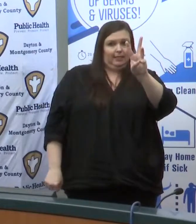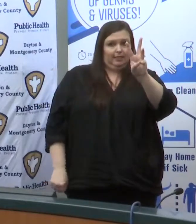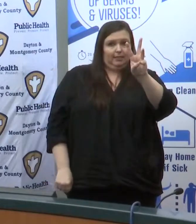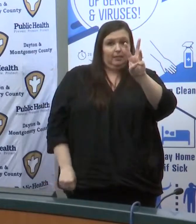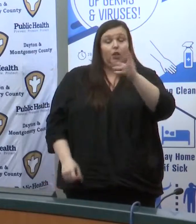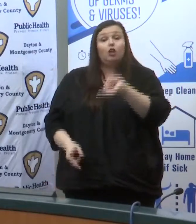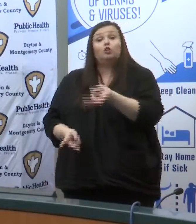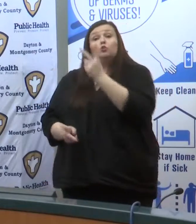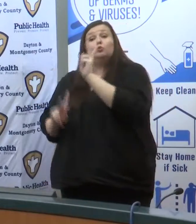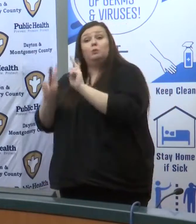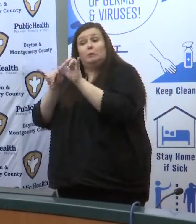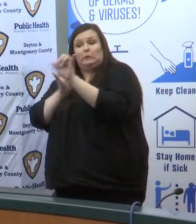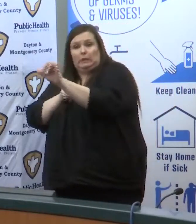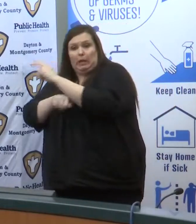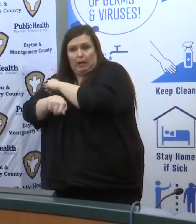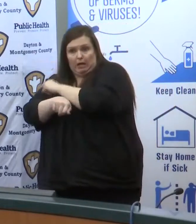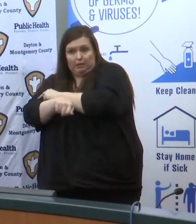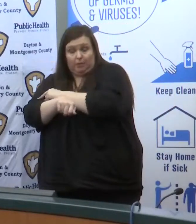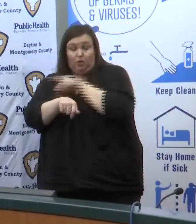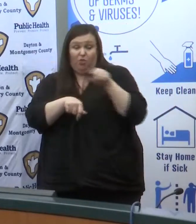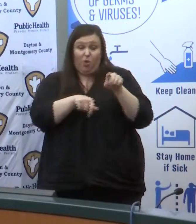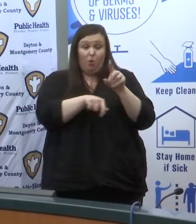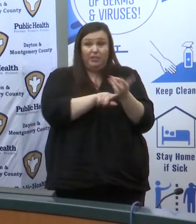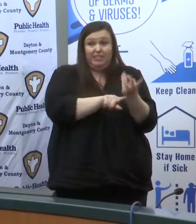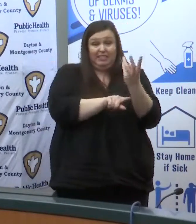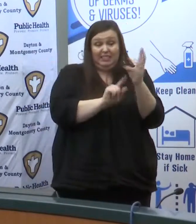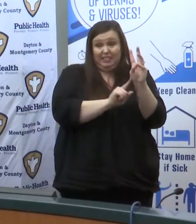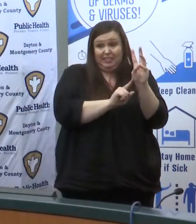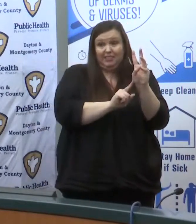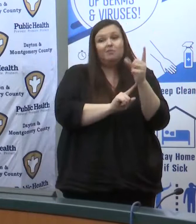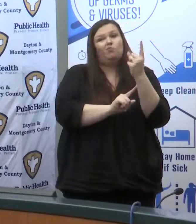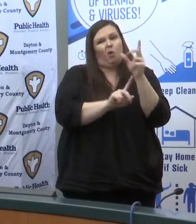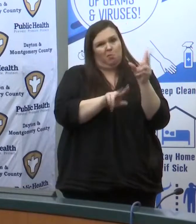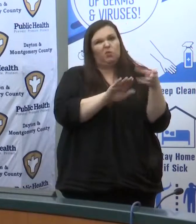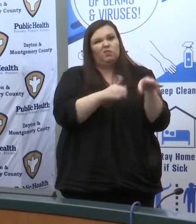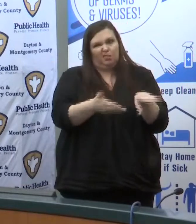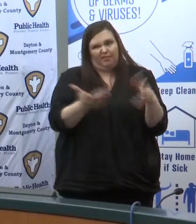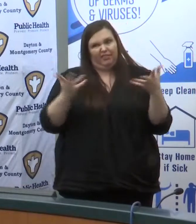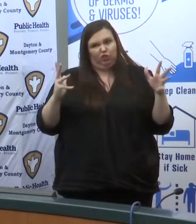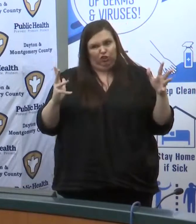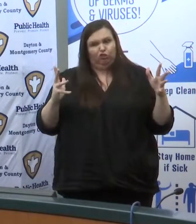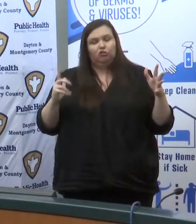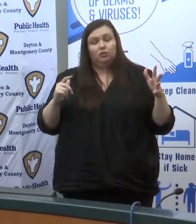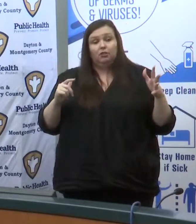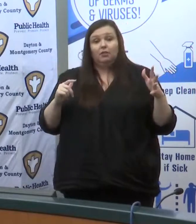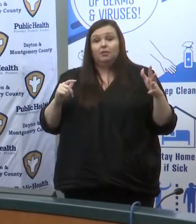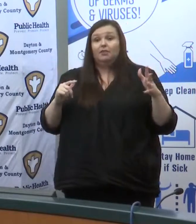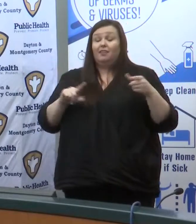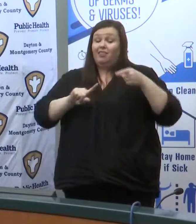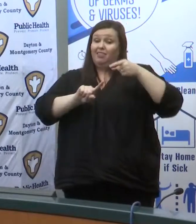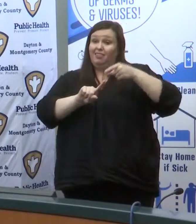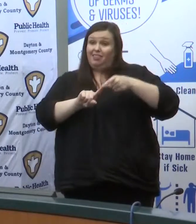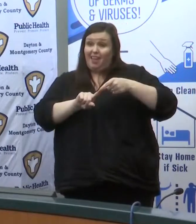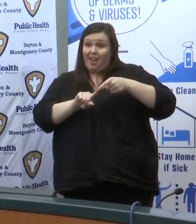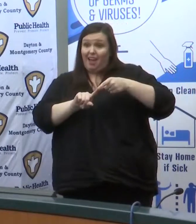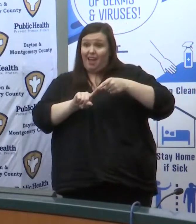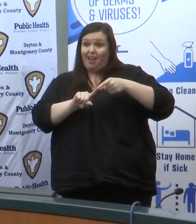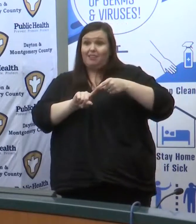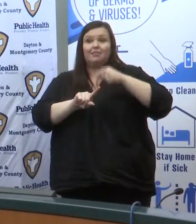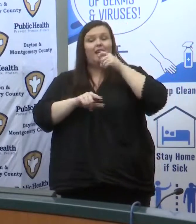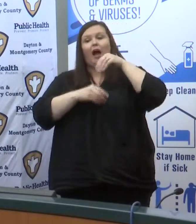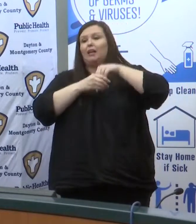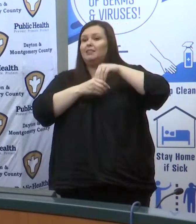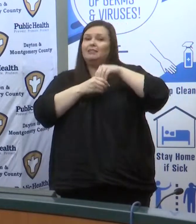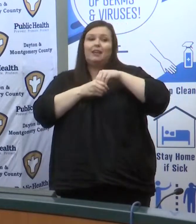hospitalizations and of those six cases we had one death our fatality was not health care facility